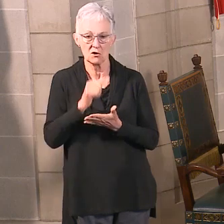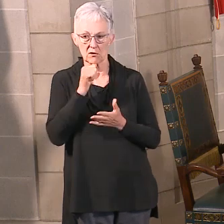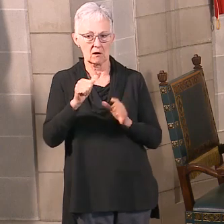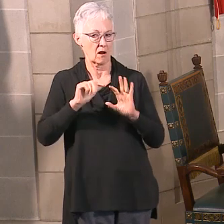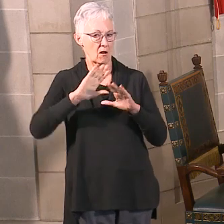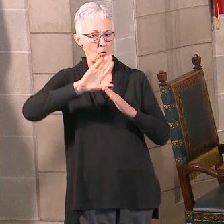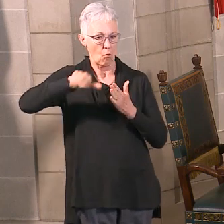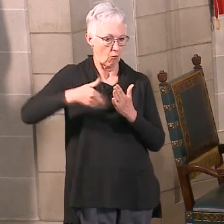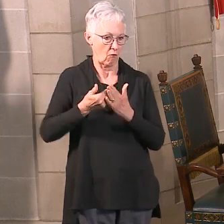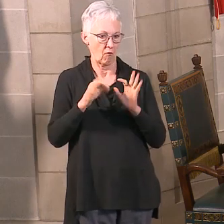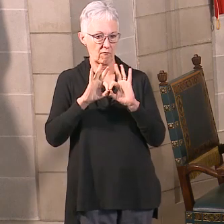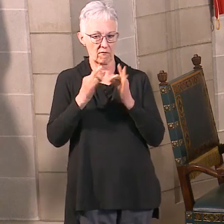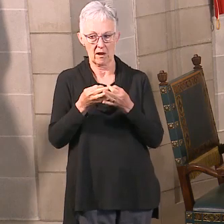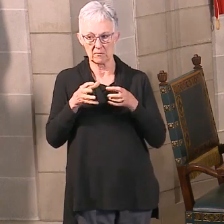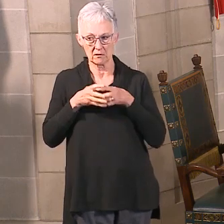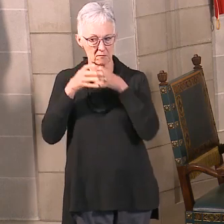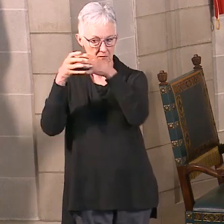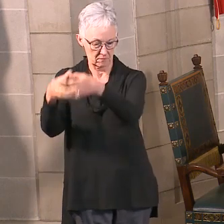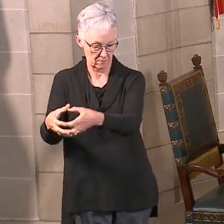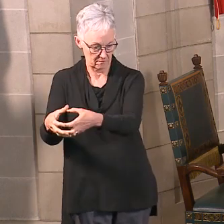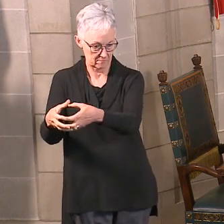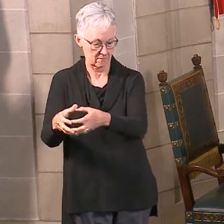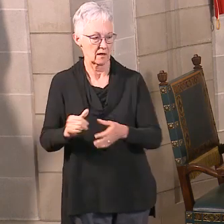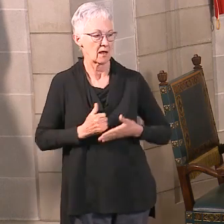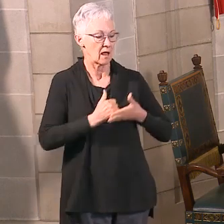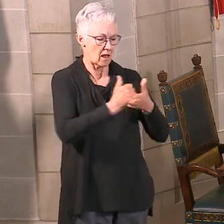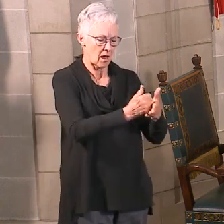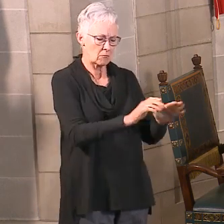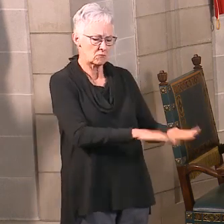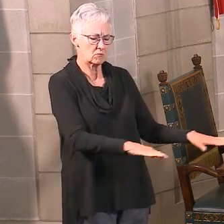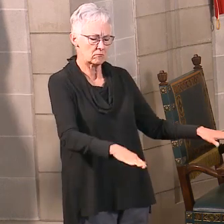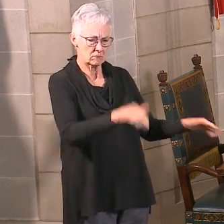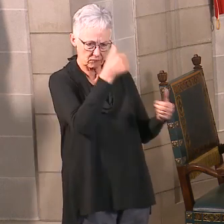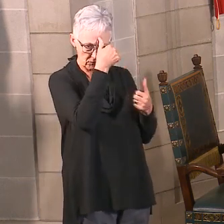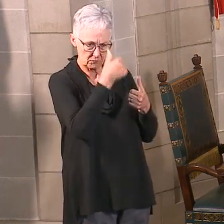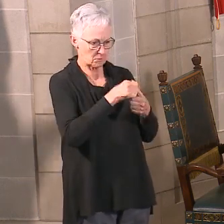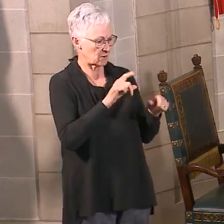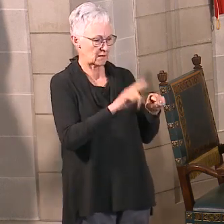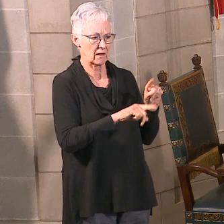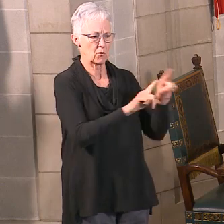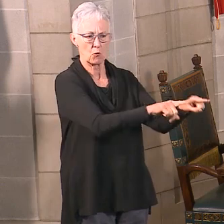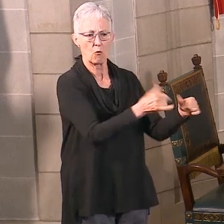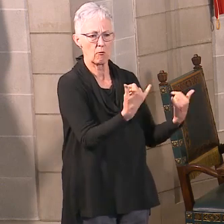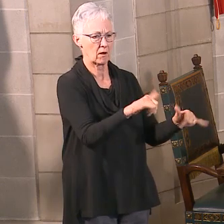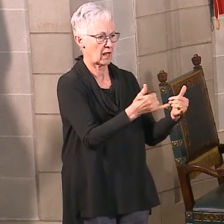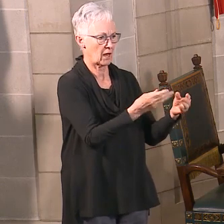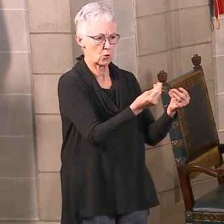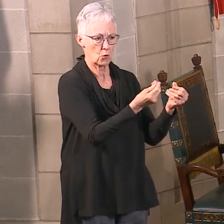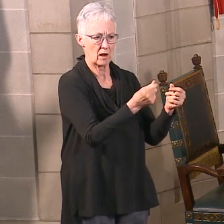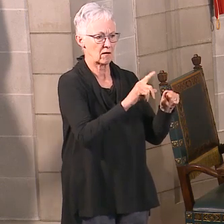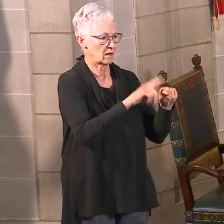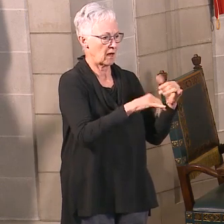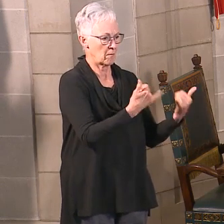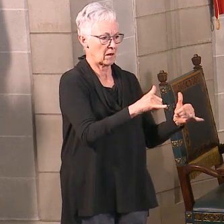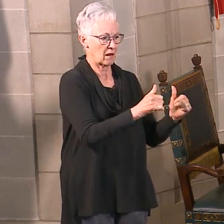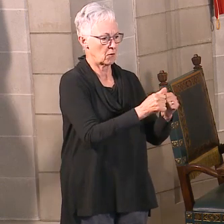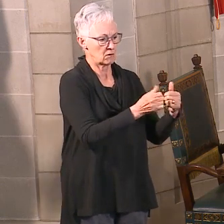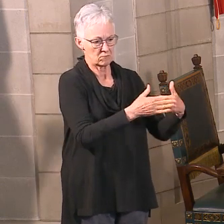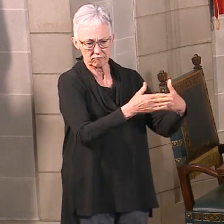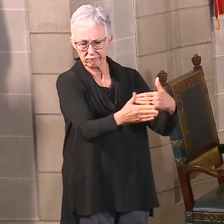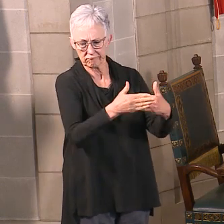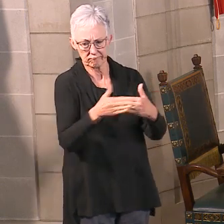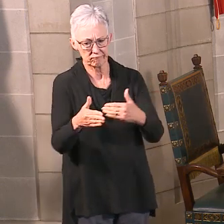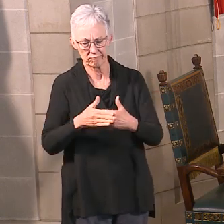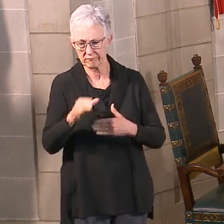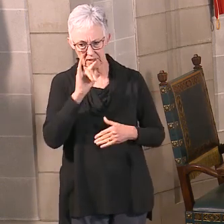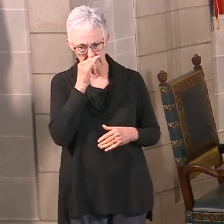socially distanced by playing at home. Avoid playgrounds. Avoid those large group sports. Five, help seniors. Maybe you can